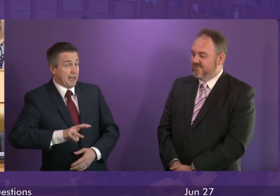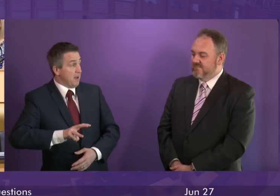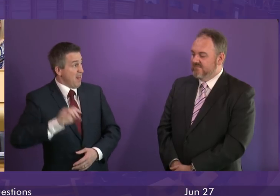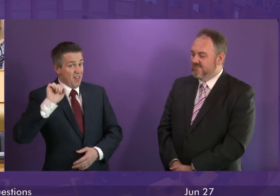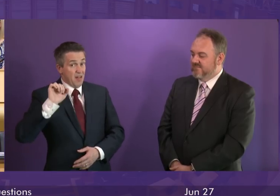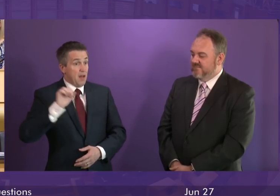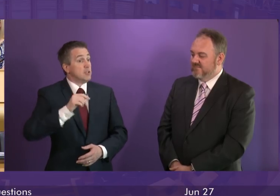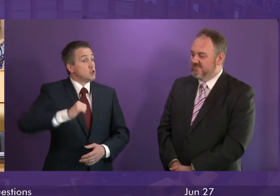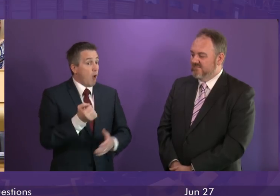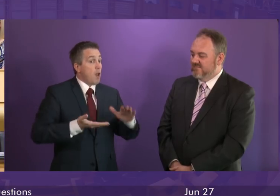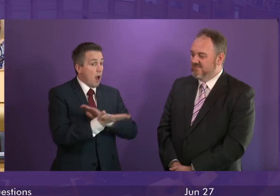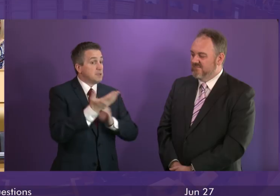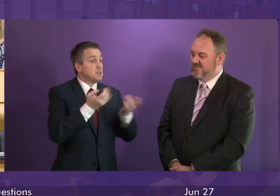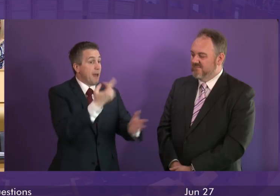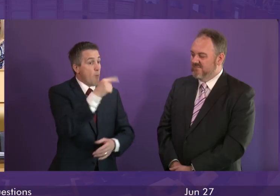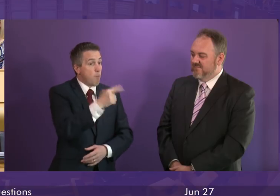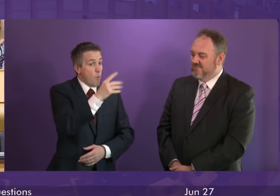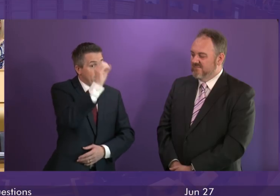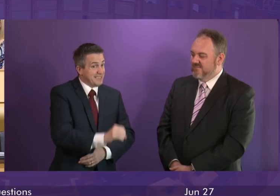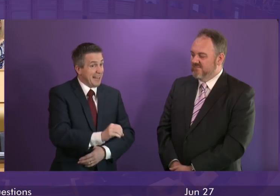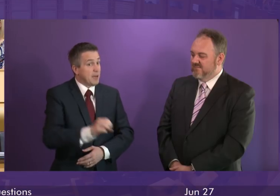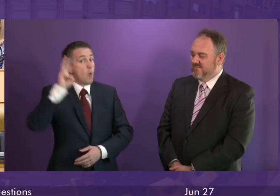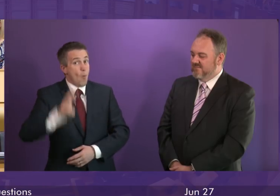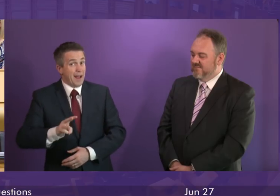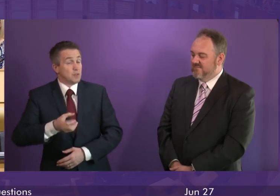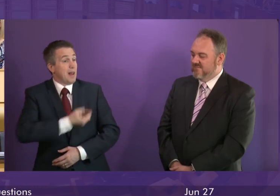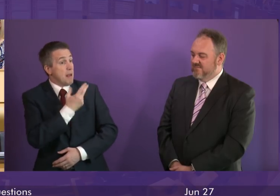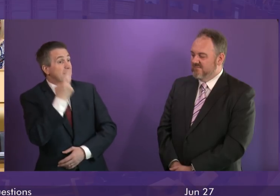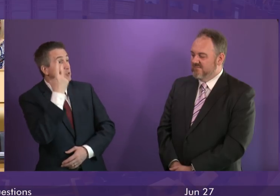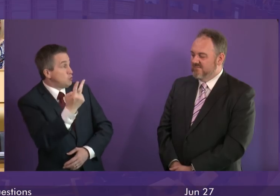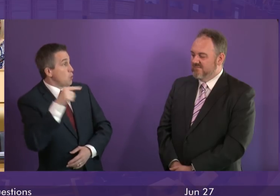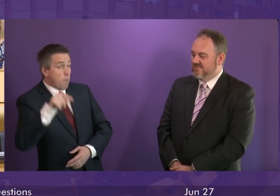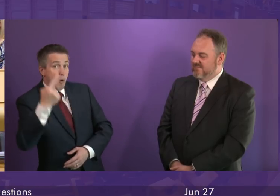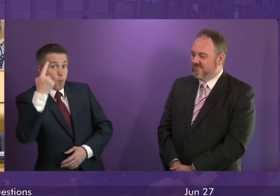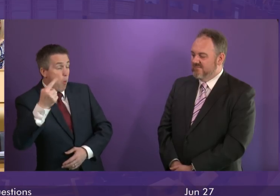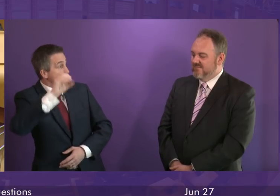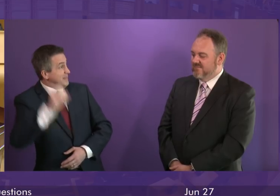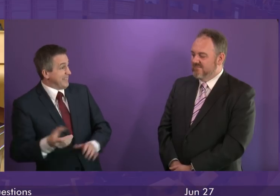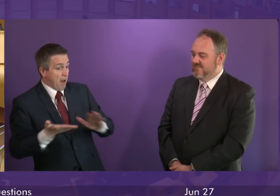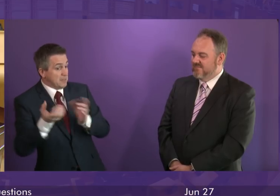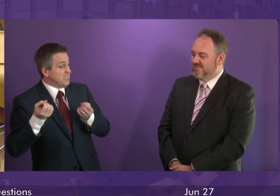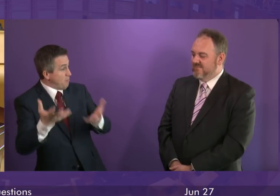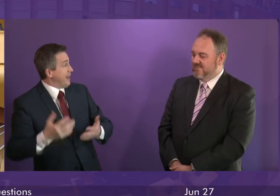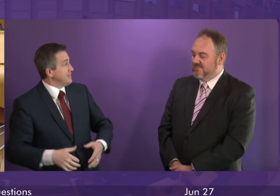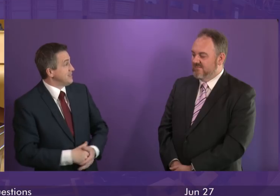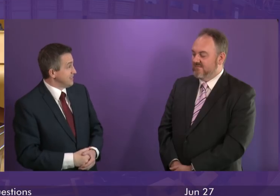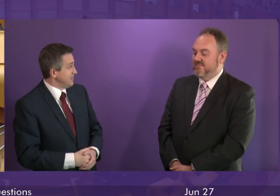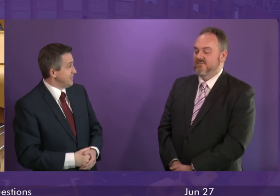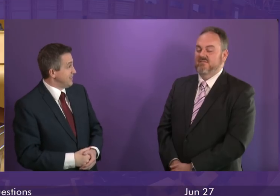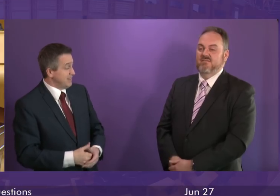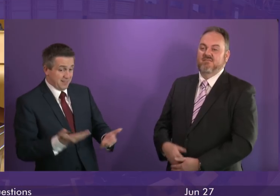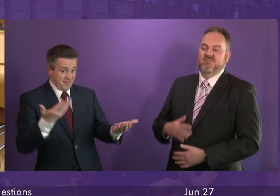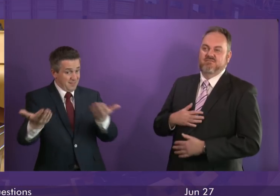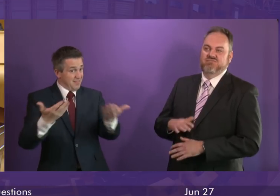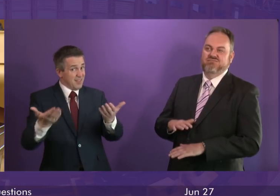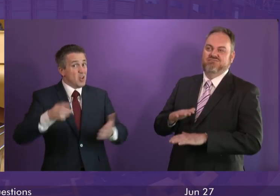underspend here was 1.1%. In Wales, it was 2.1%. Because